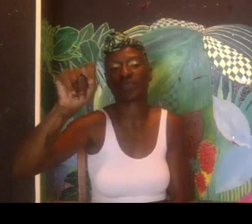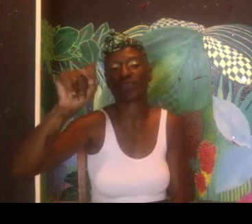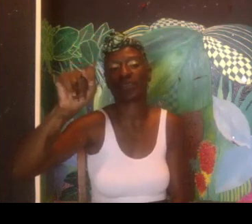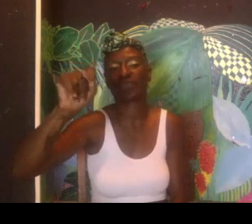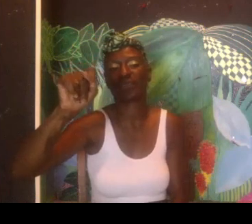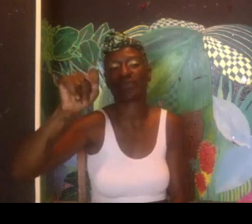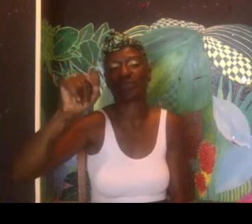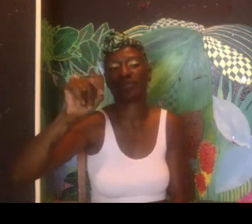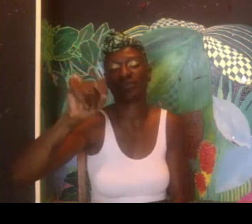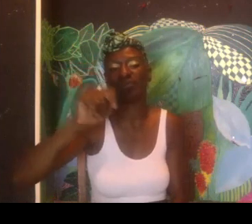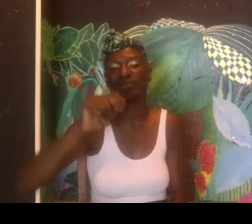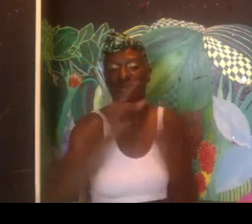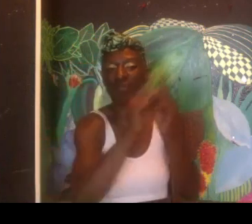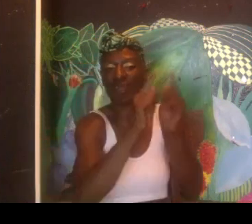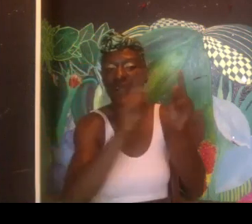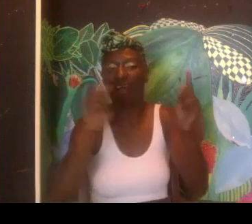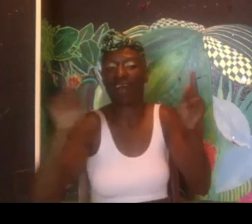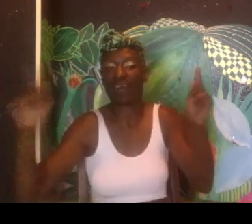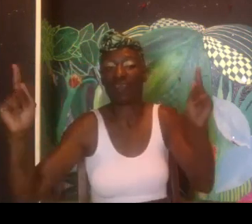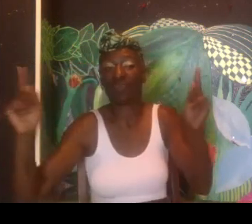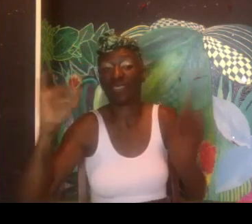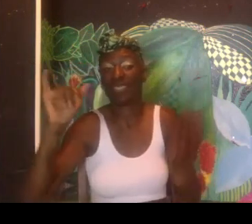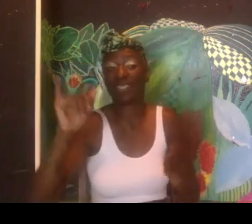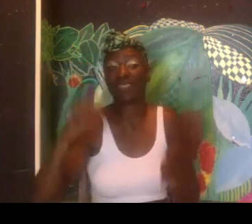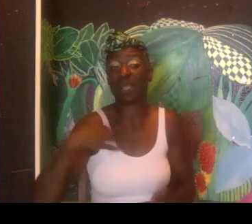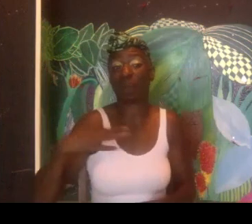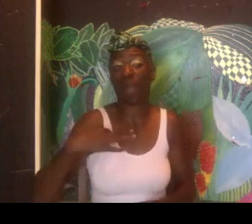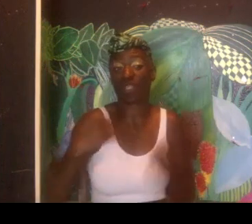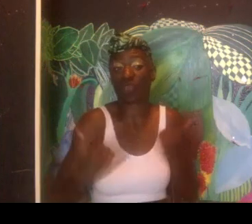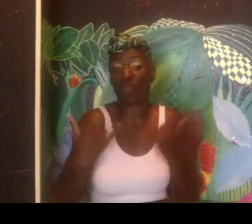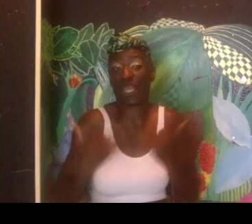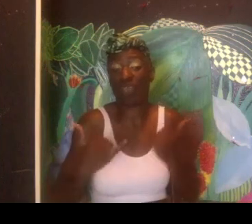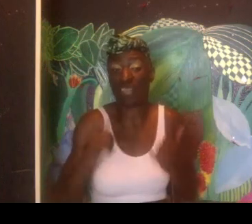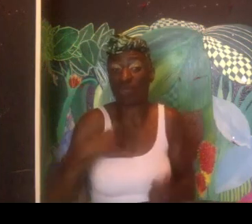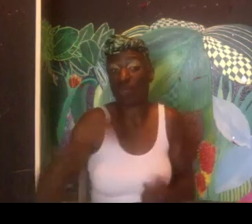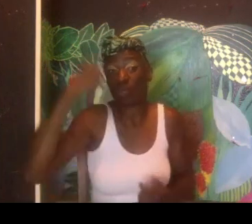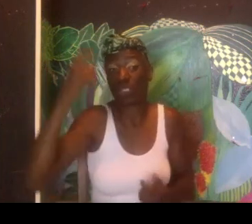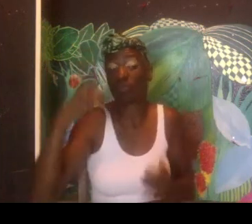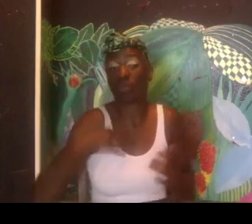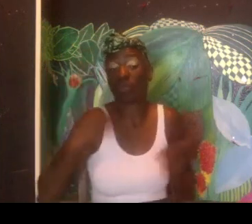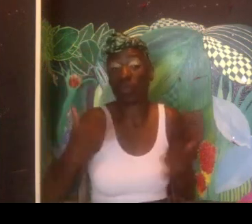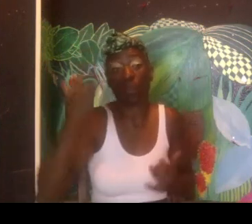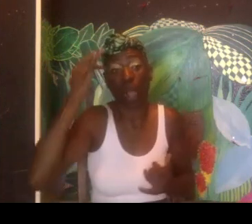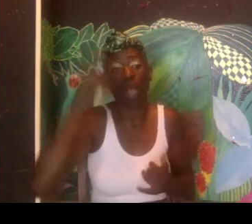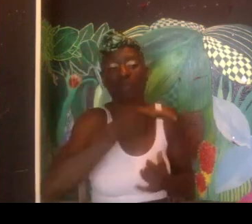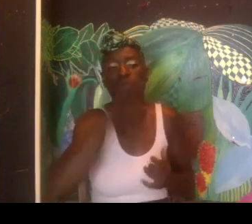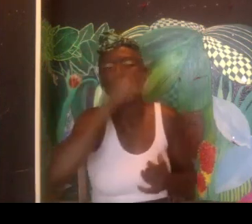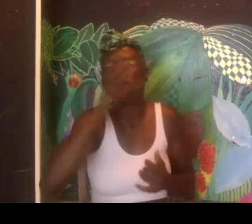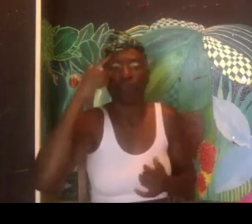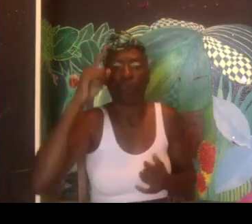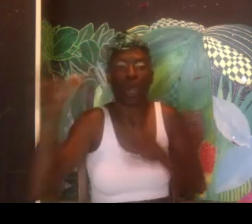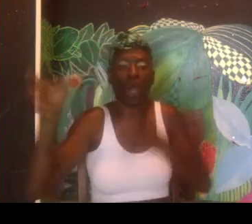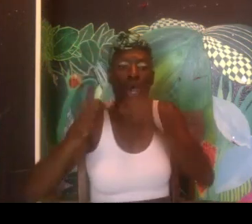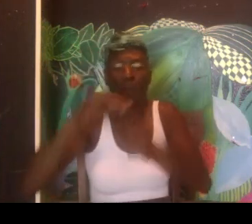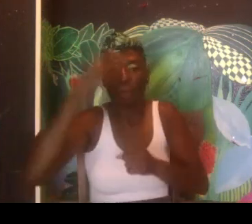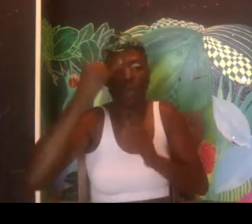So, so, applied to be part of a, a playwright unit with the Obsidian Theater. Um, and so, my